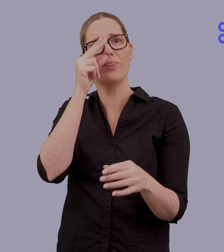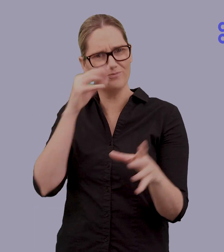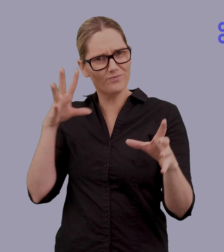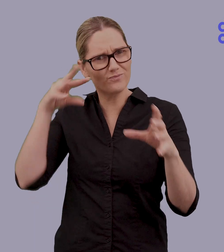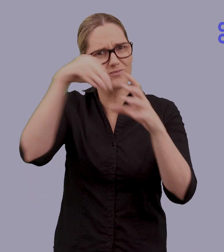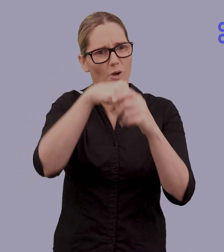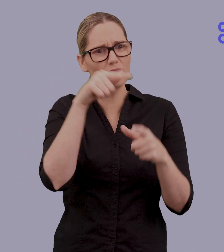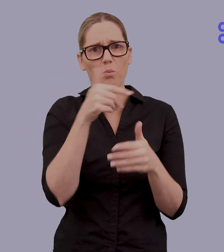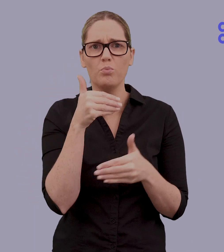process.